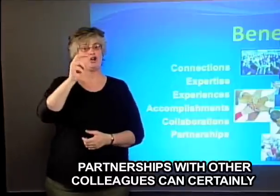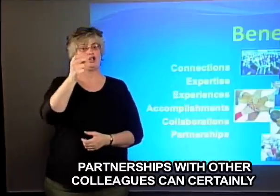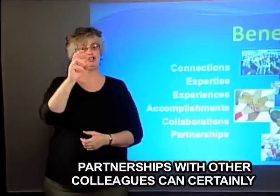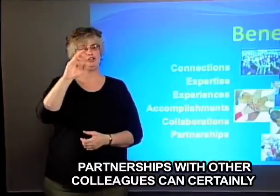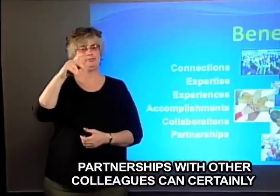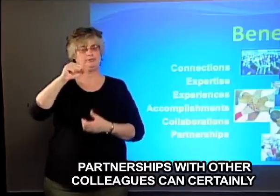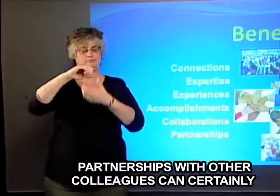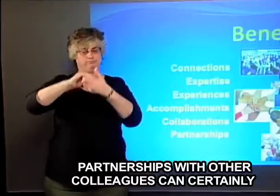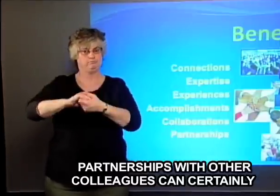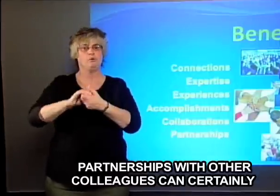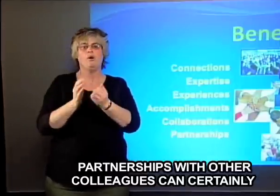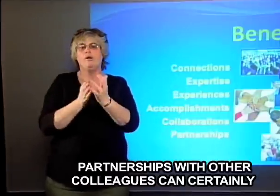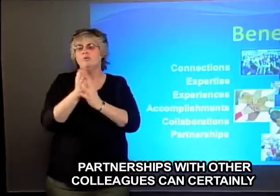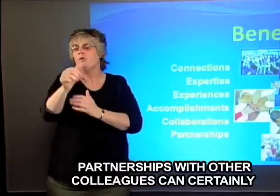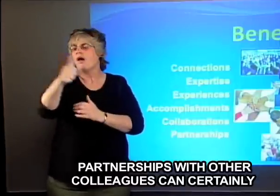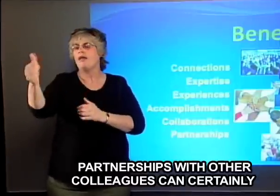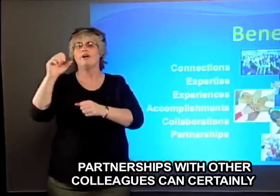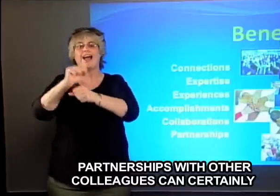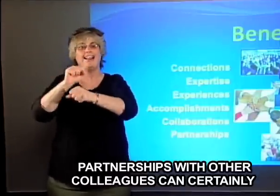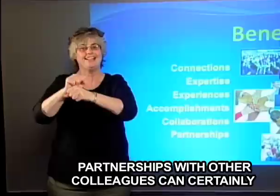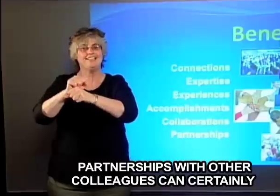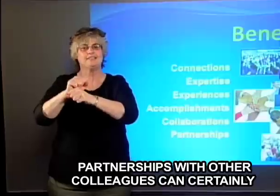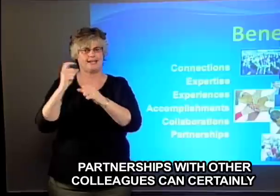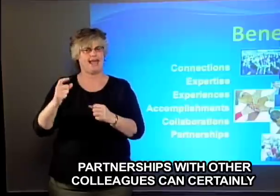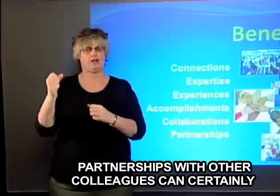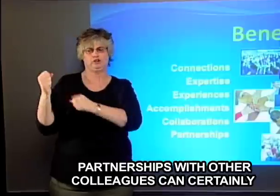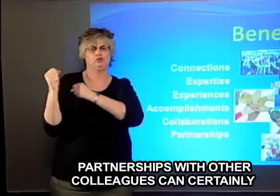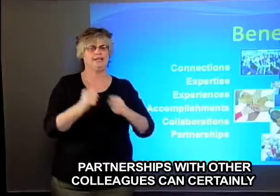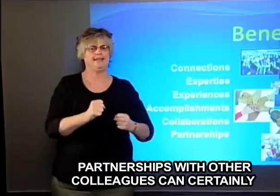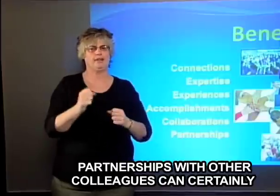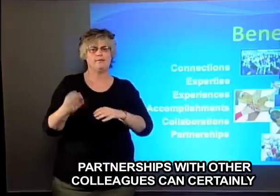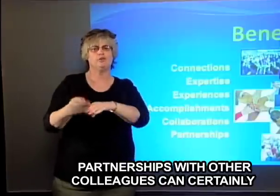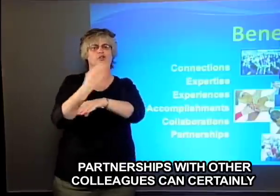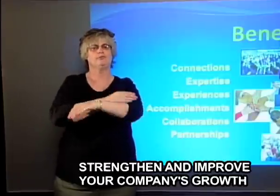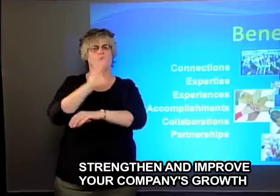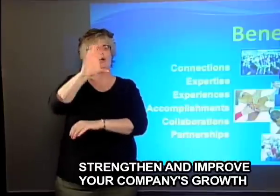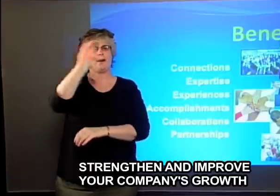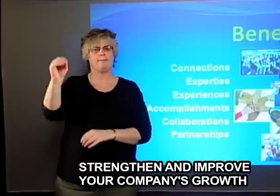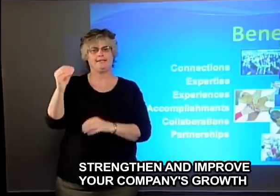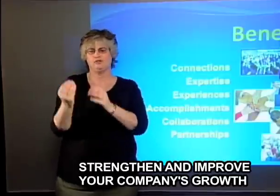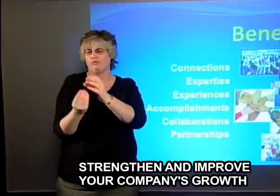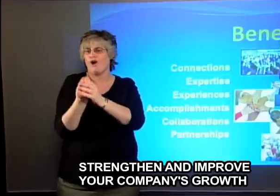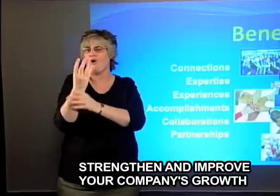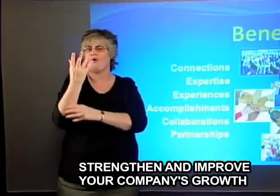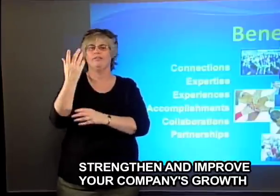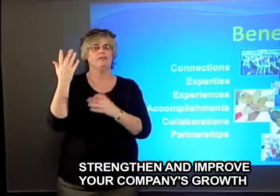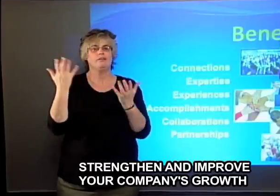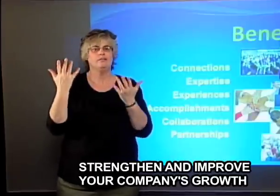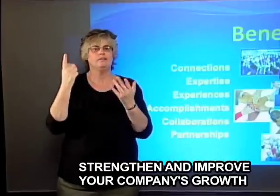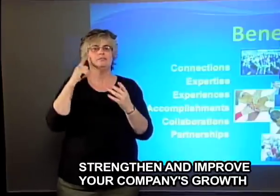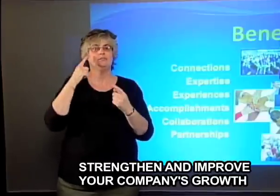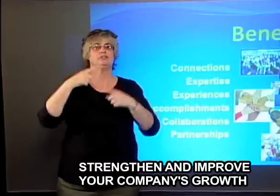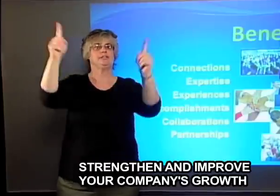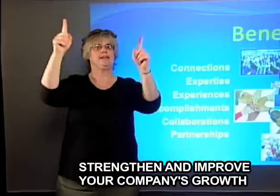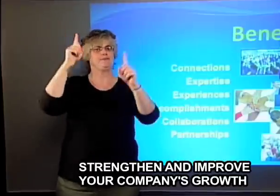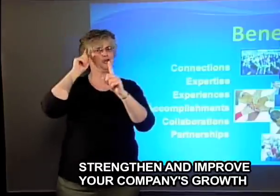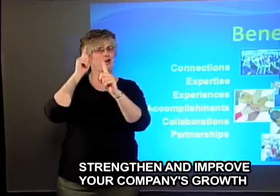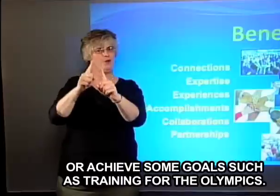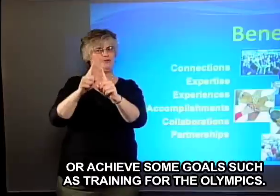Partnerships with other colleagues can certainly strengthen and improve your company's growth or